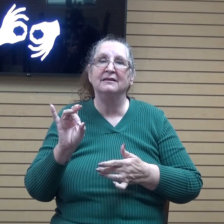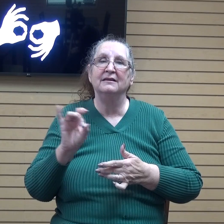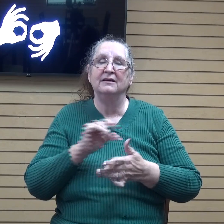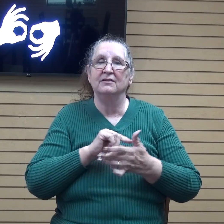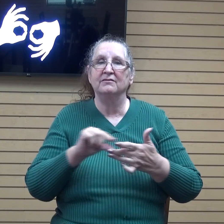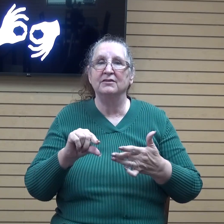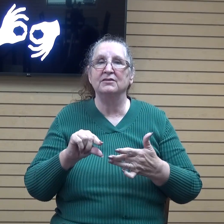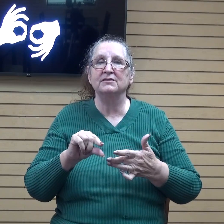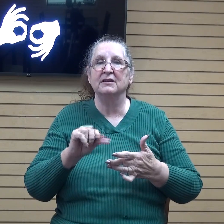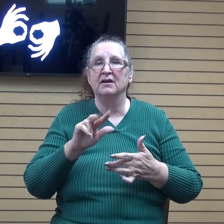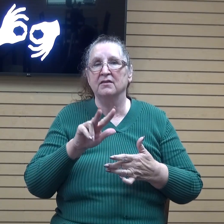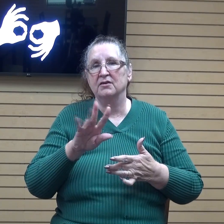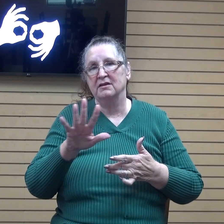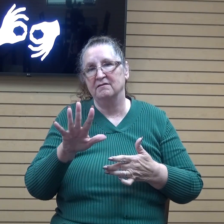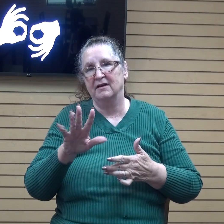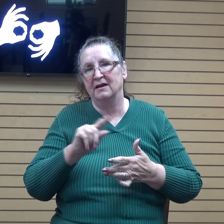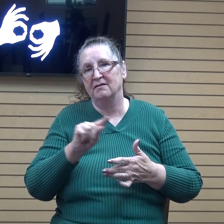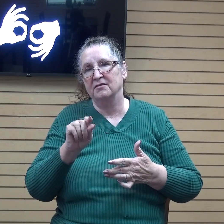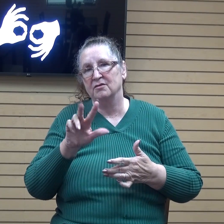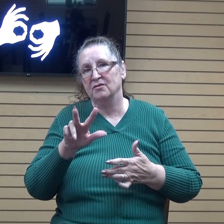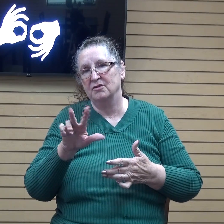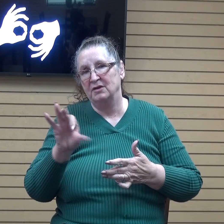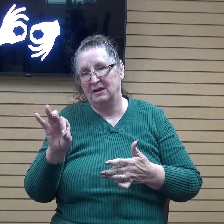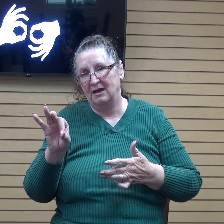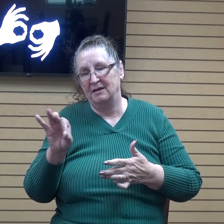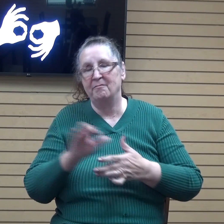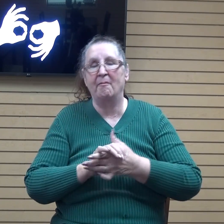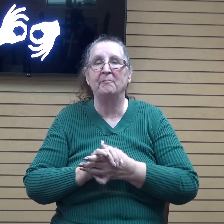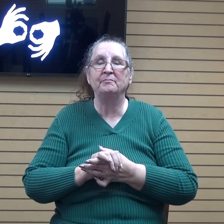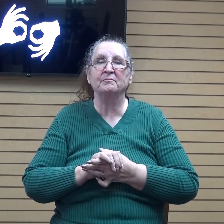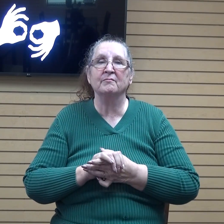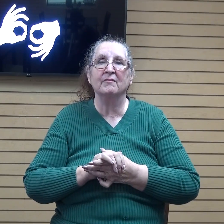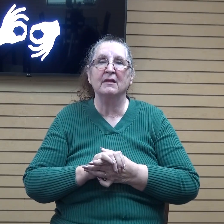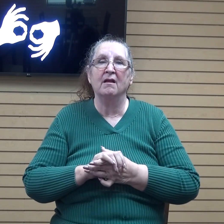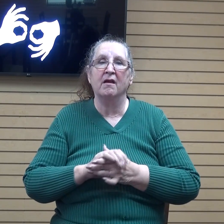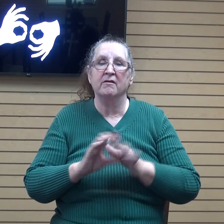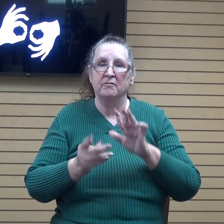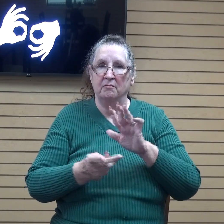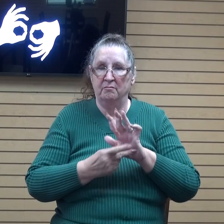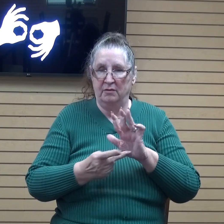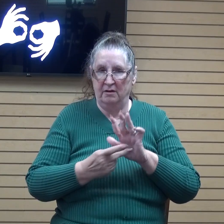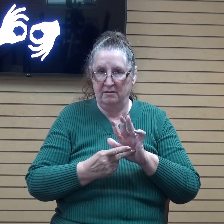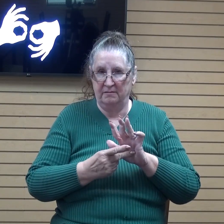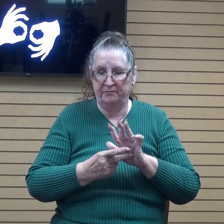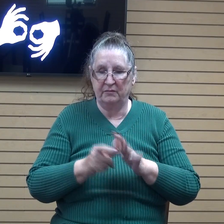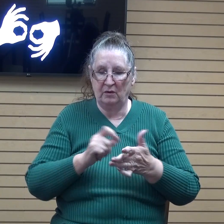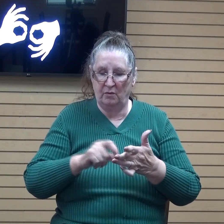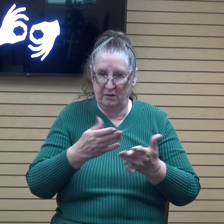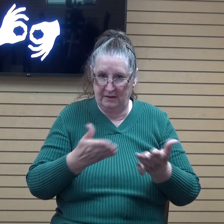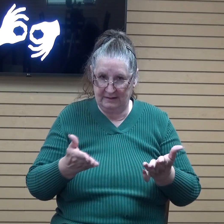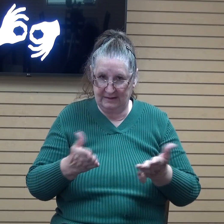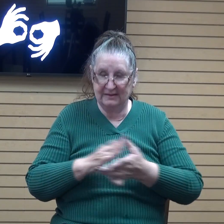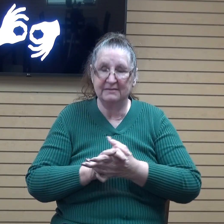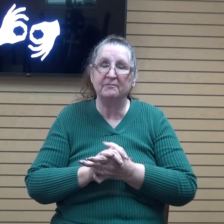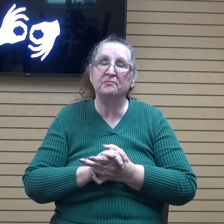35 through 39 this was the apostle paul who wrote these things and